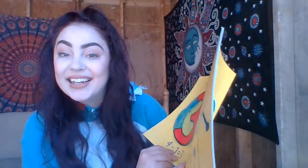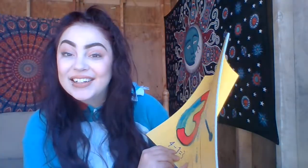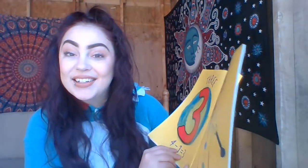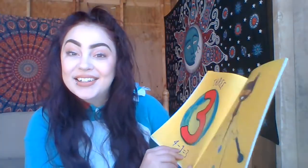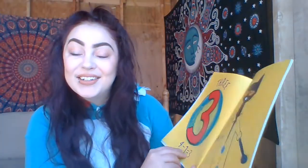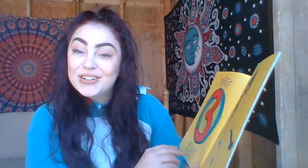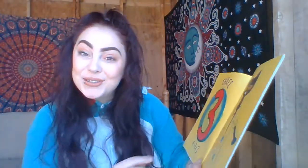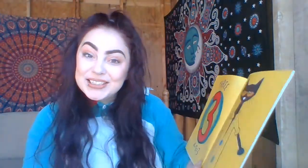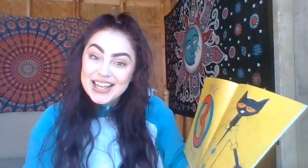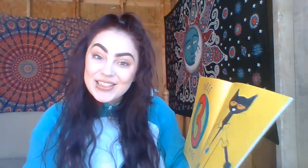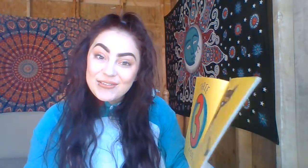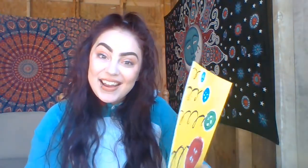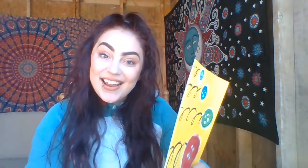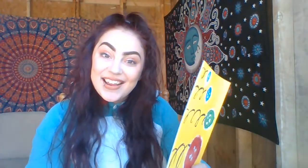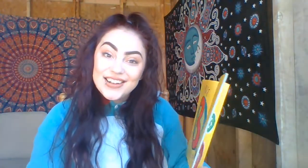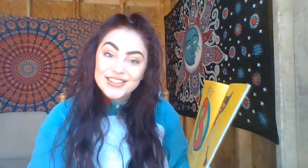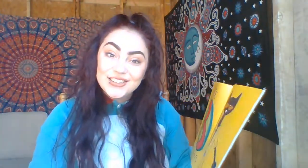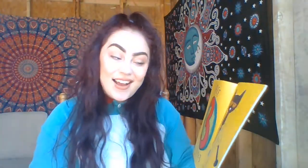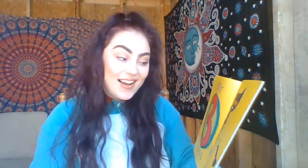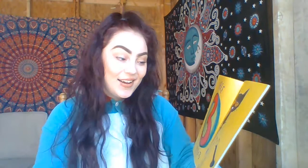Who said three? Good job.